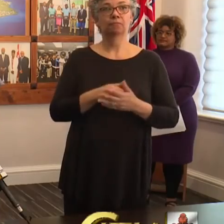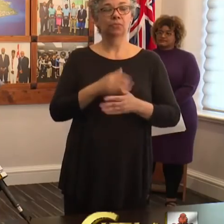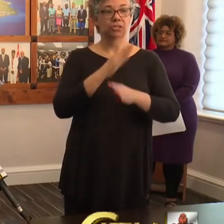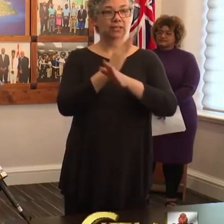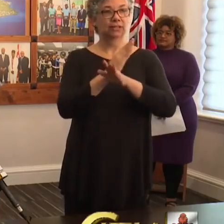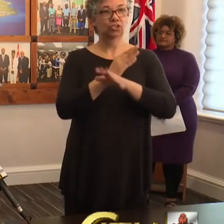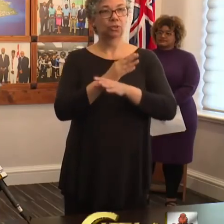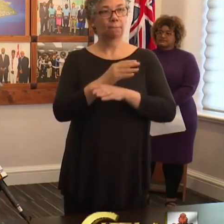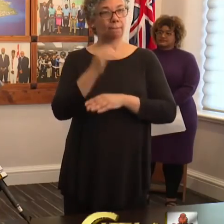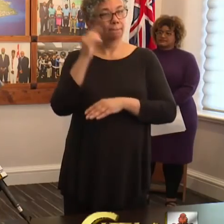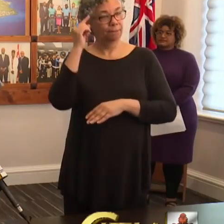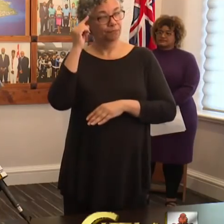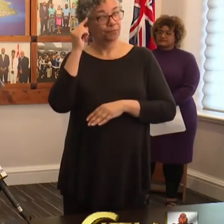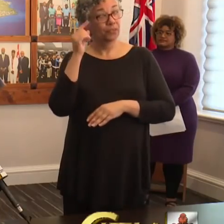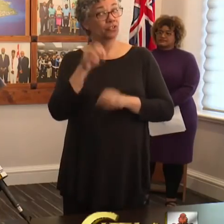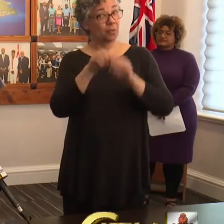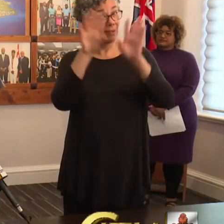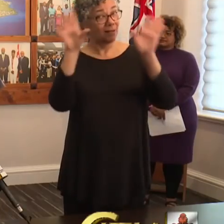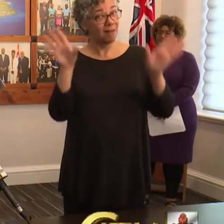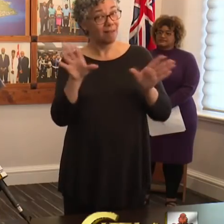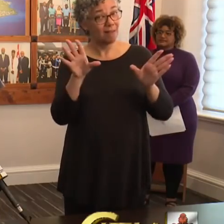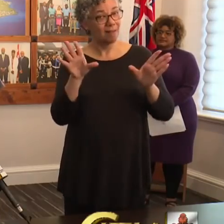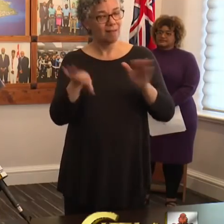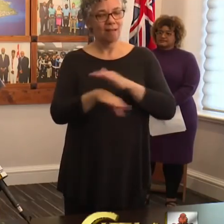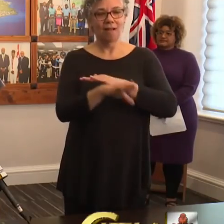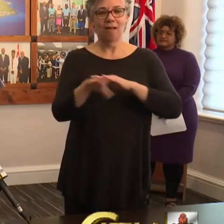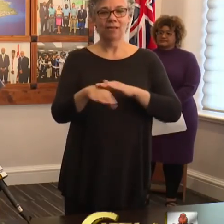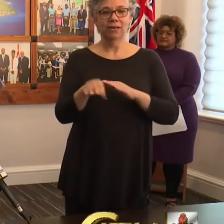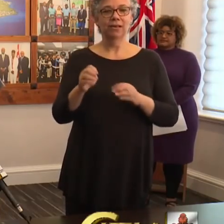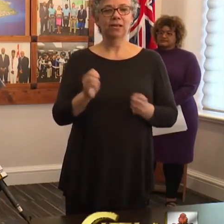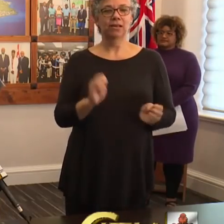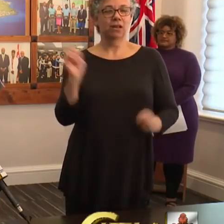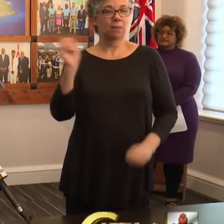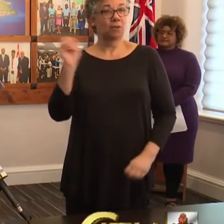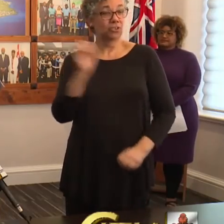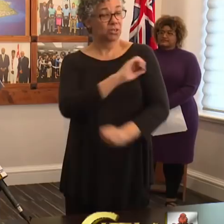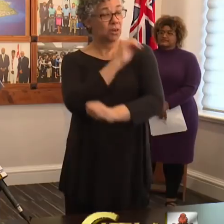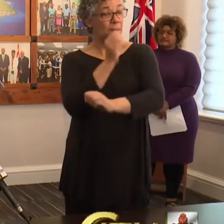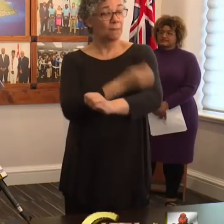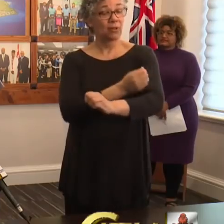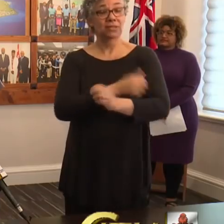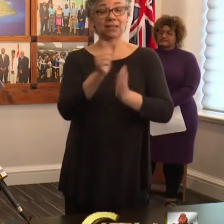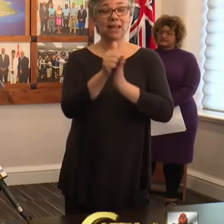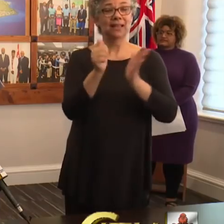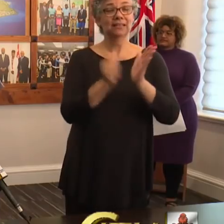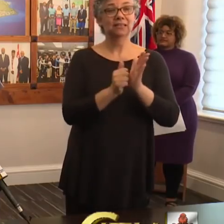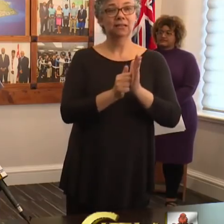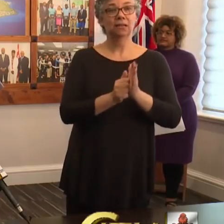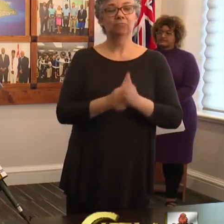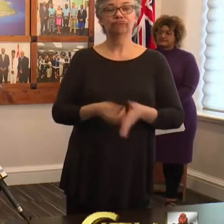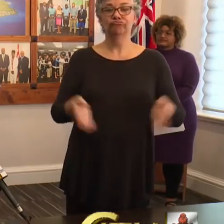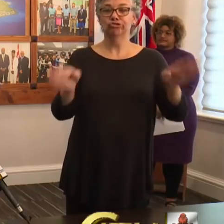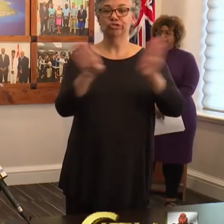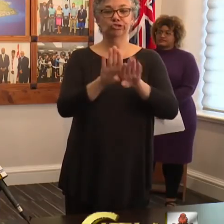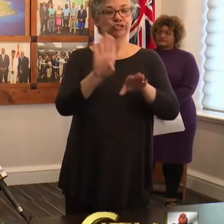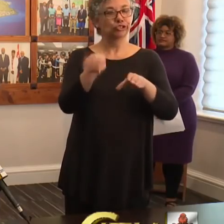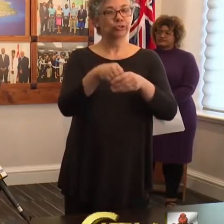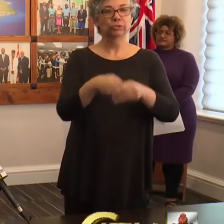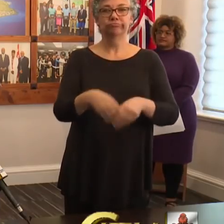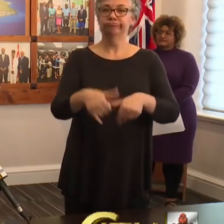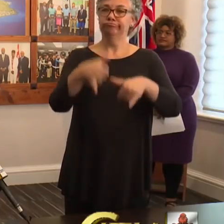To be clear, under the Emergency Powers Act, mandatory closures include bars and clubs,